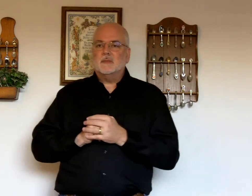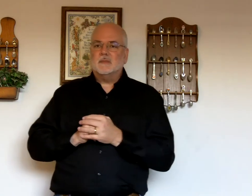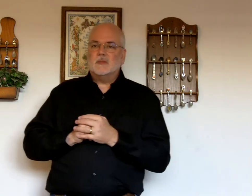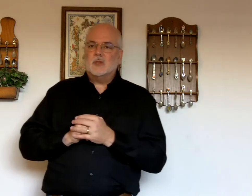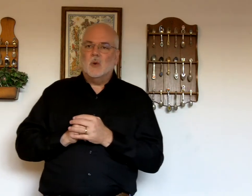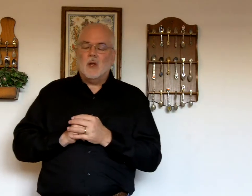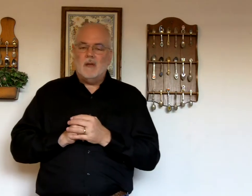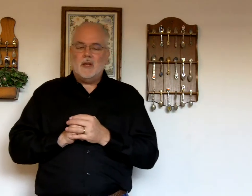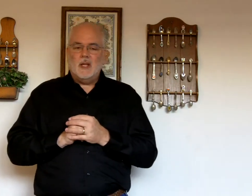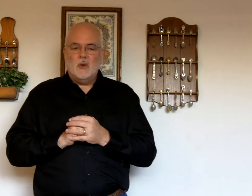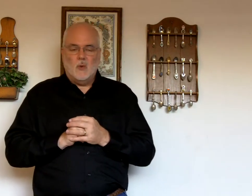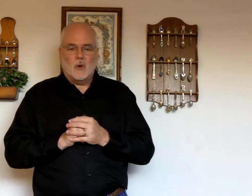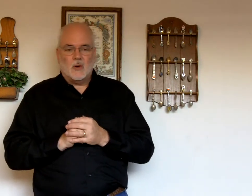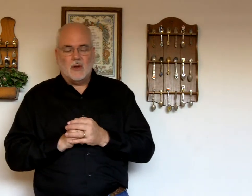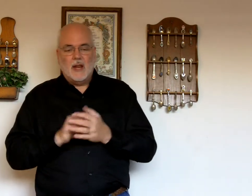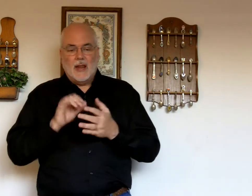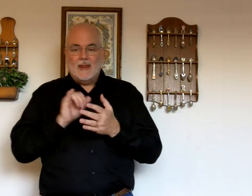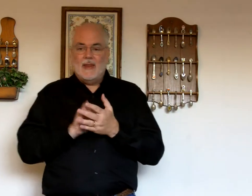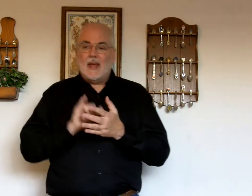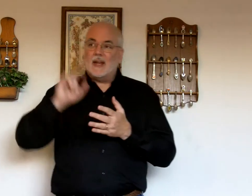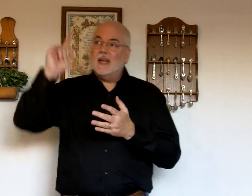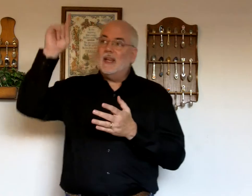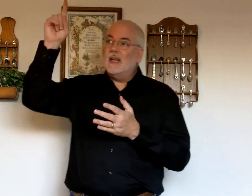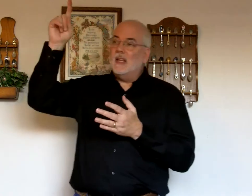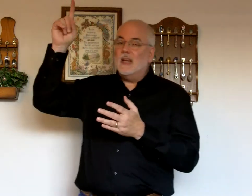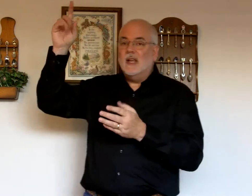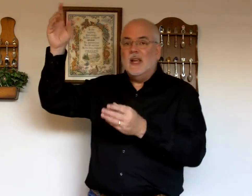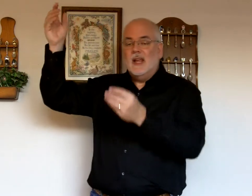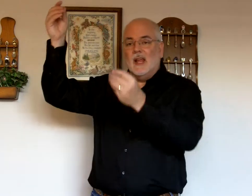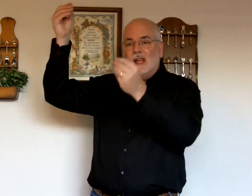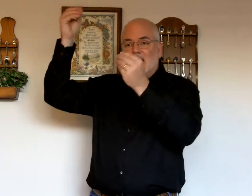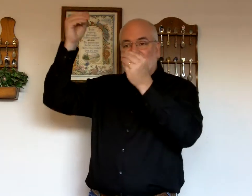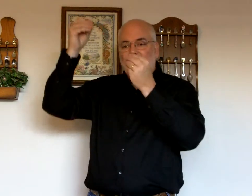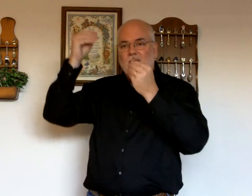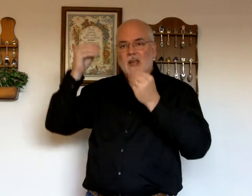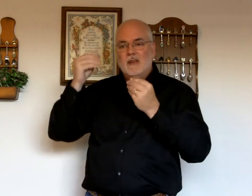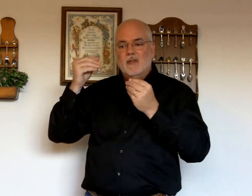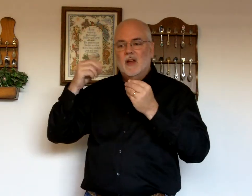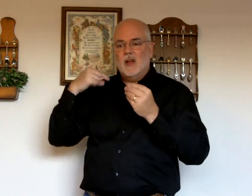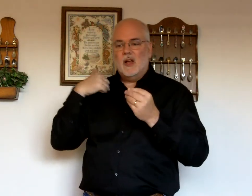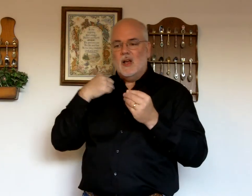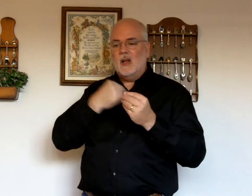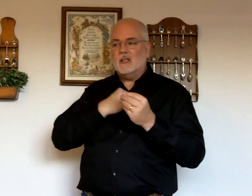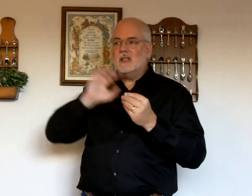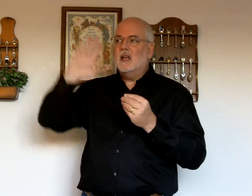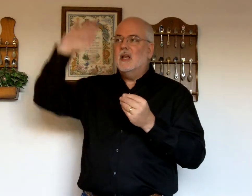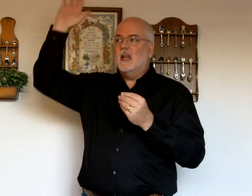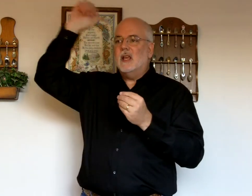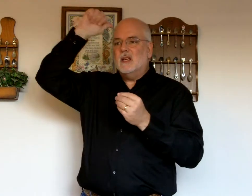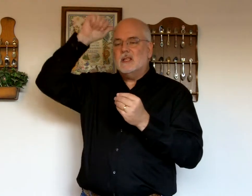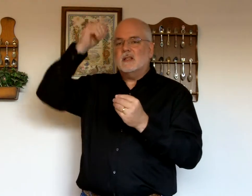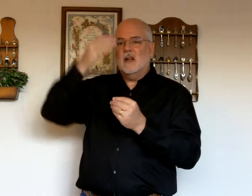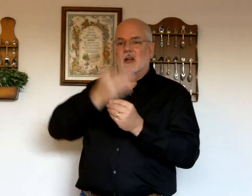So loved he the world that he gave us his son.